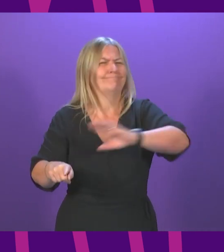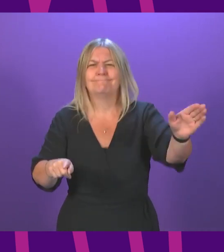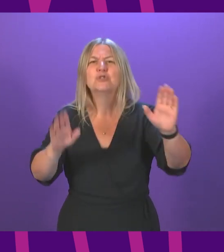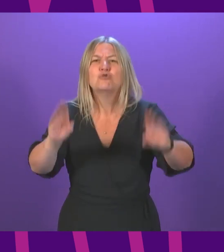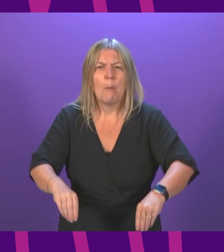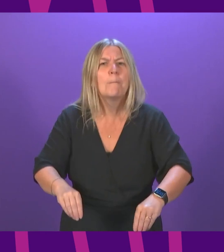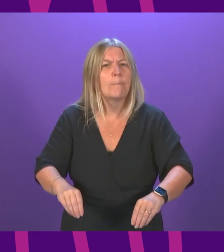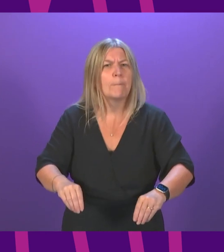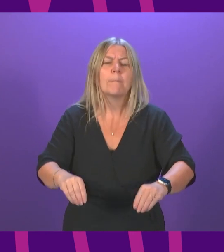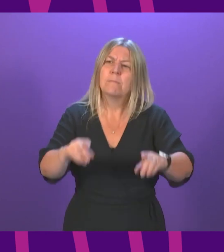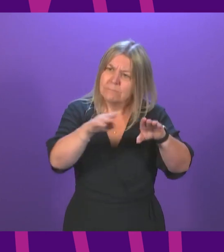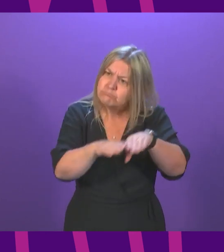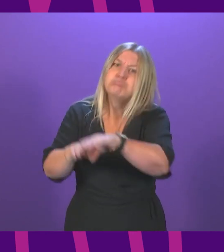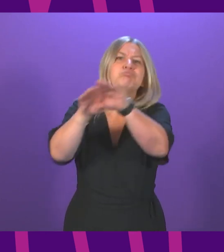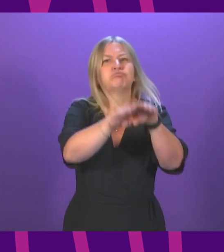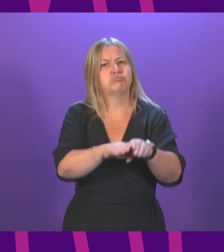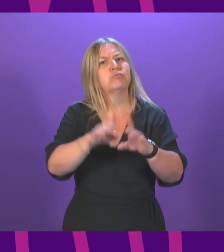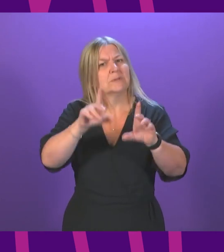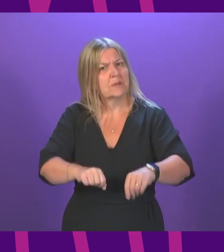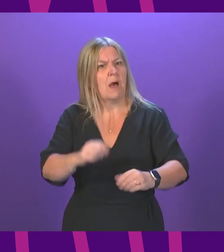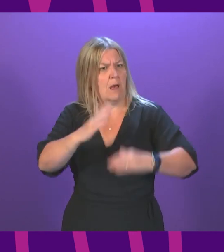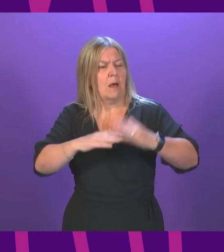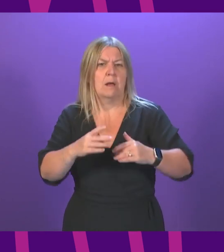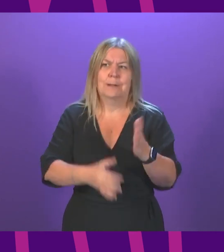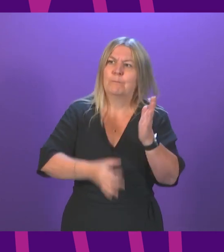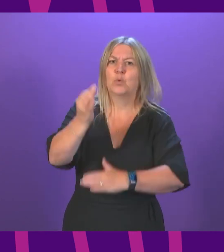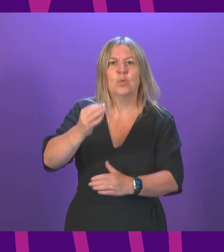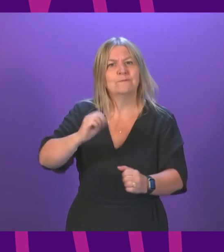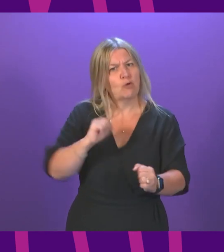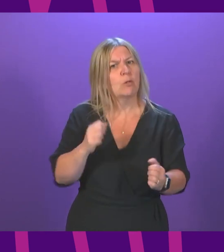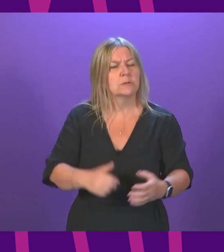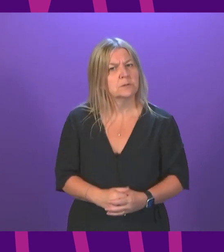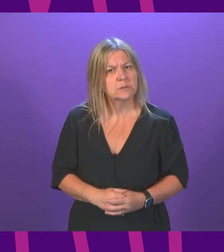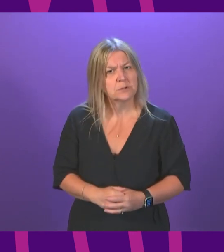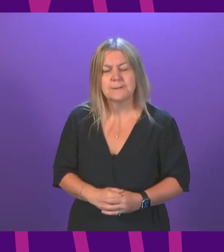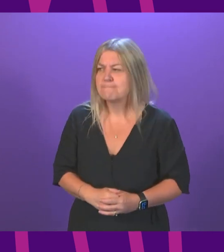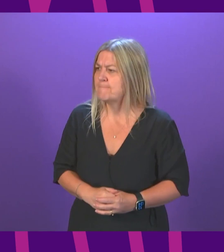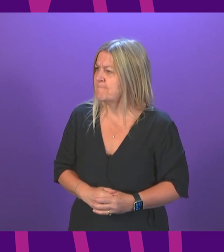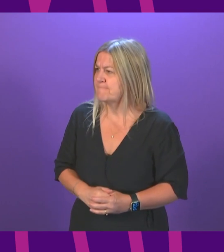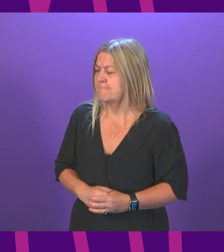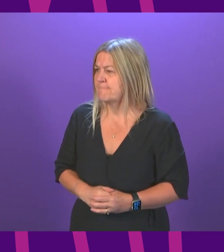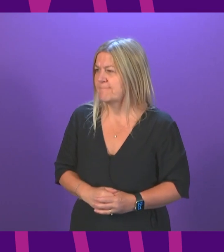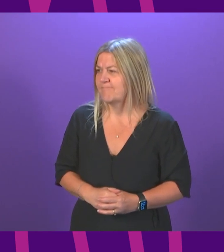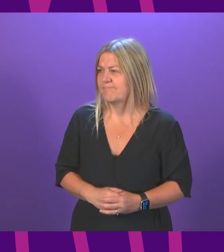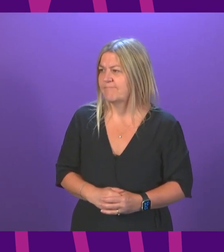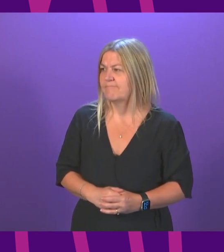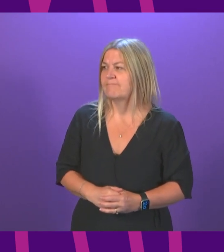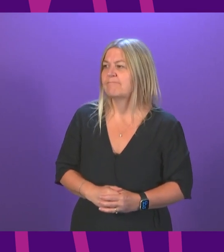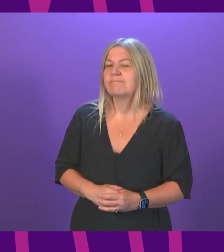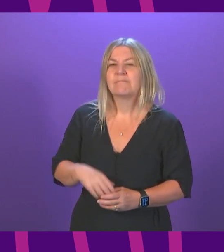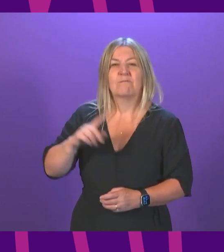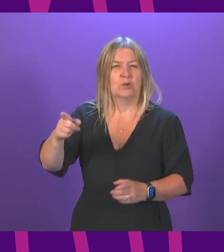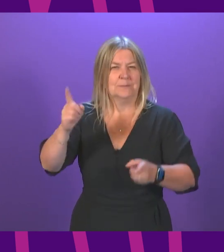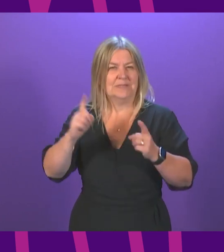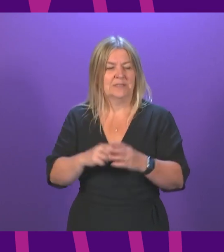and start the important work of rebuilding our country? First Minister, John Swinney was round the table